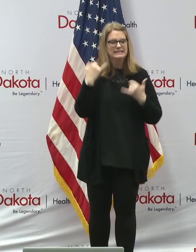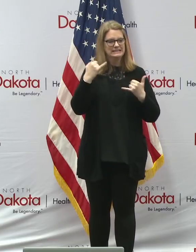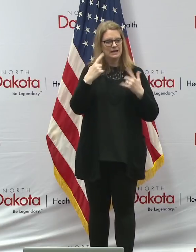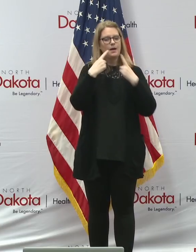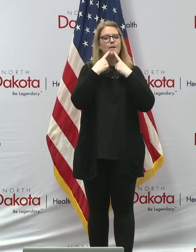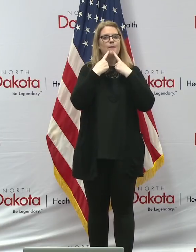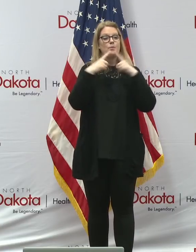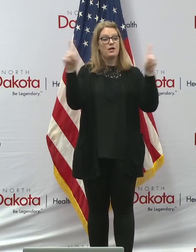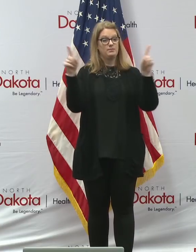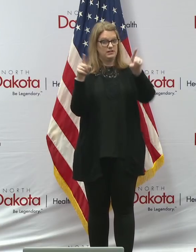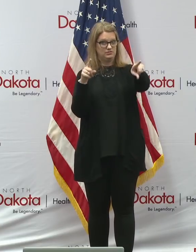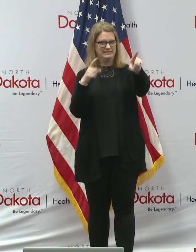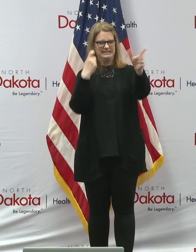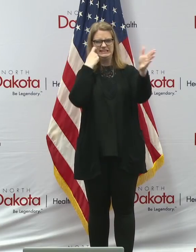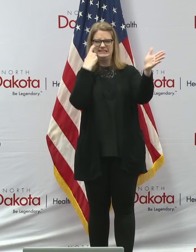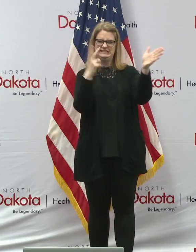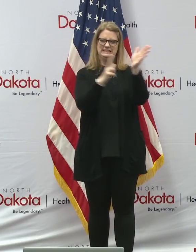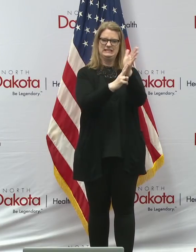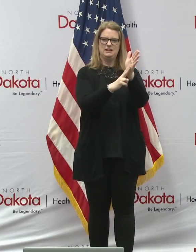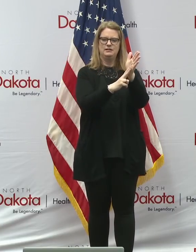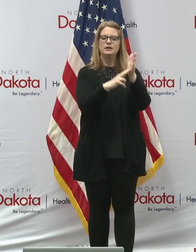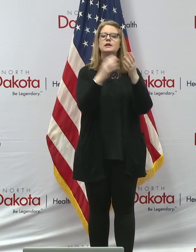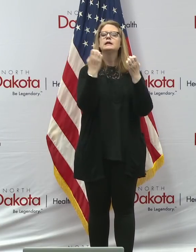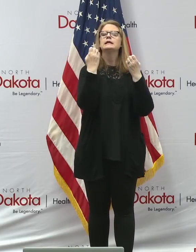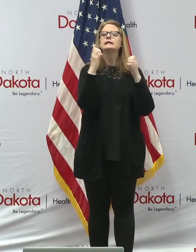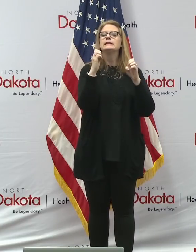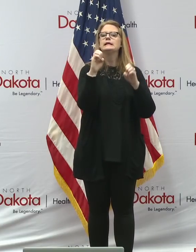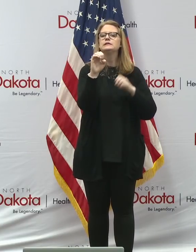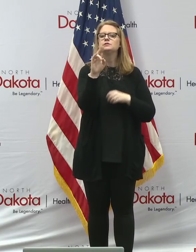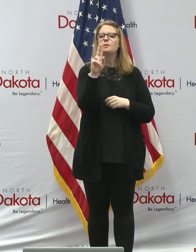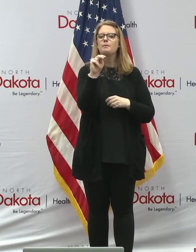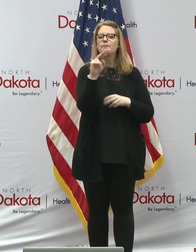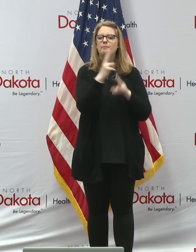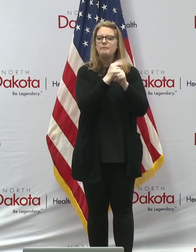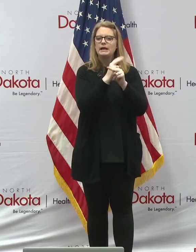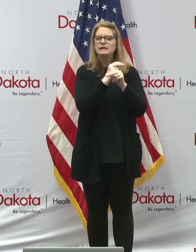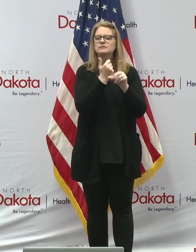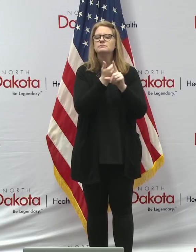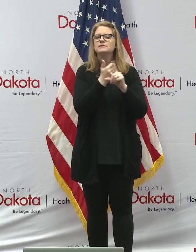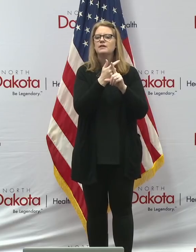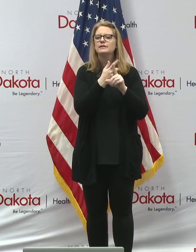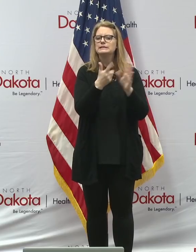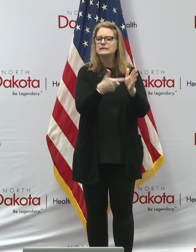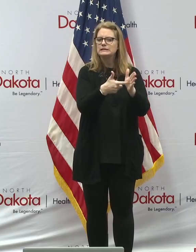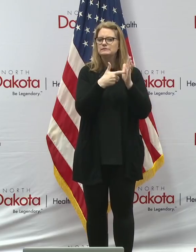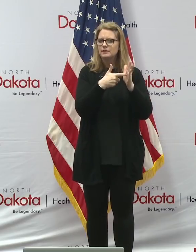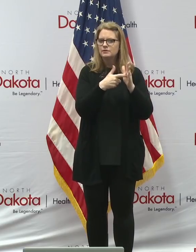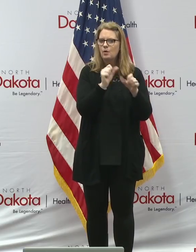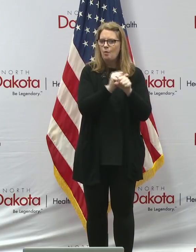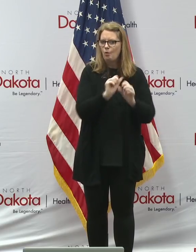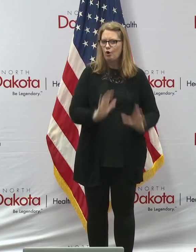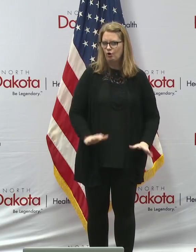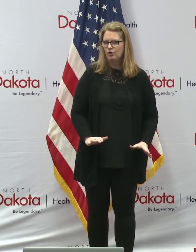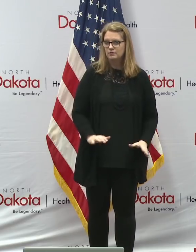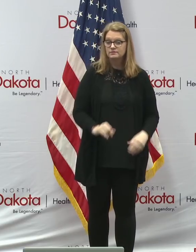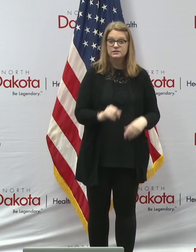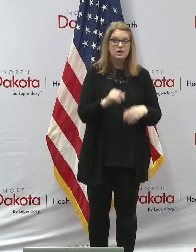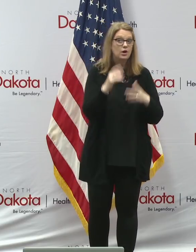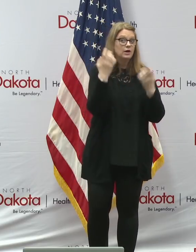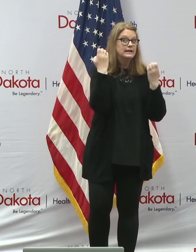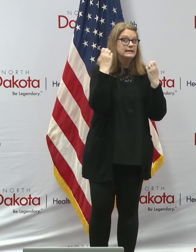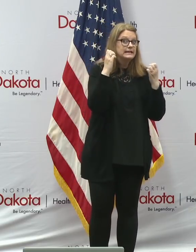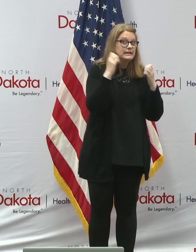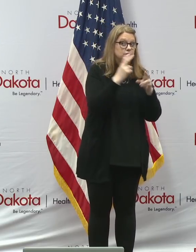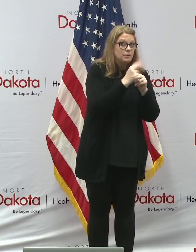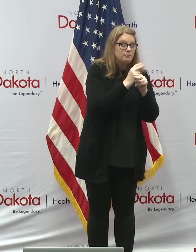proclamation declaring the Easter bunny as an essential worker and so that the Easter bunny, along with other magical